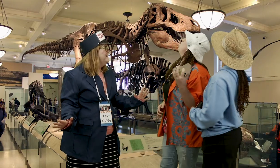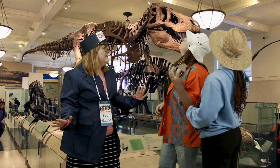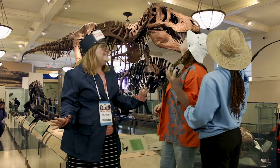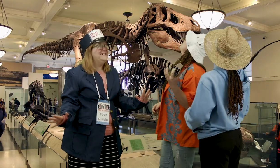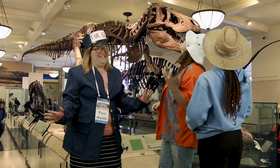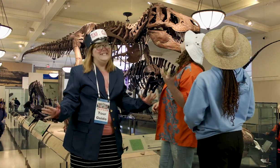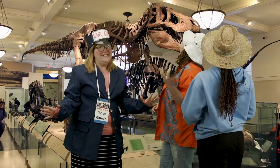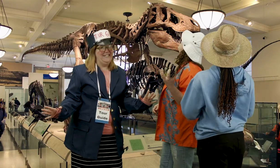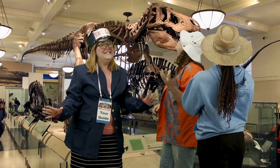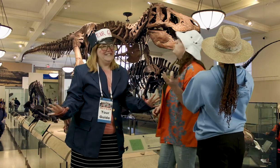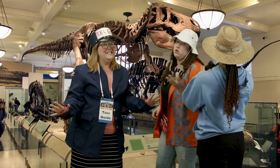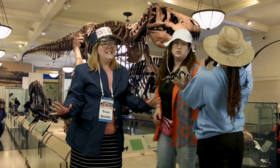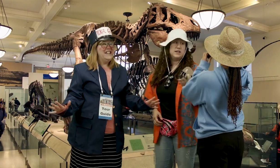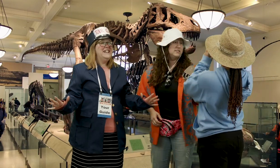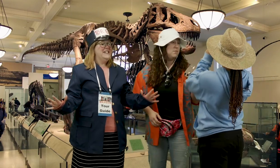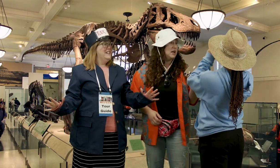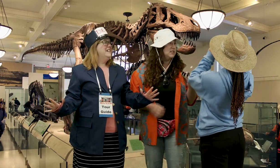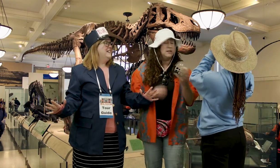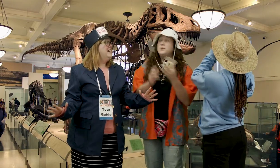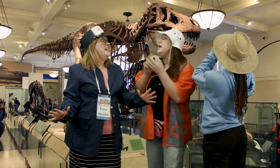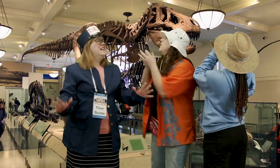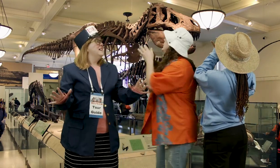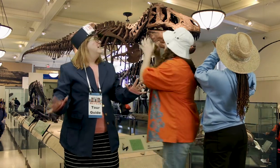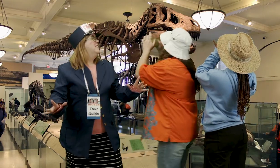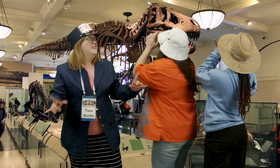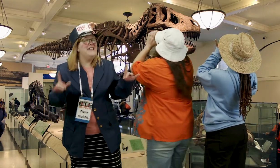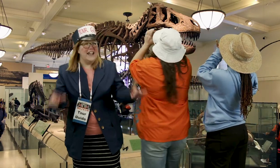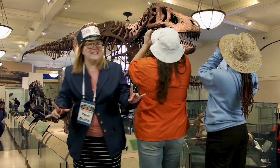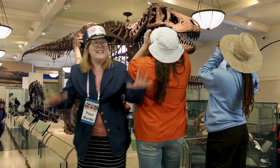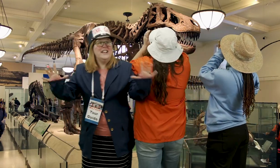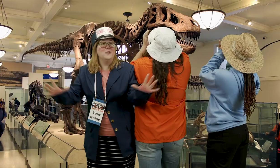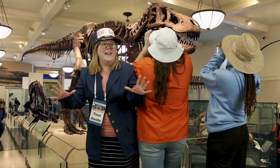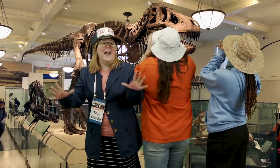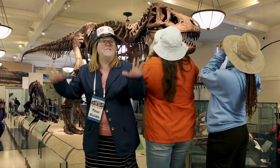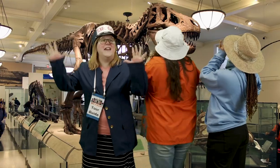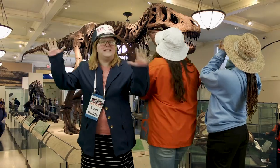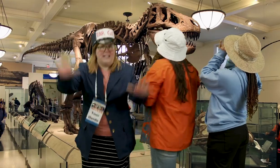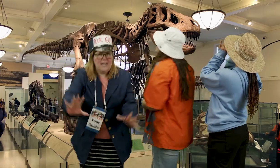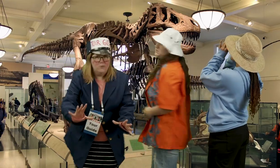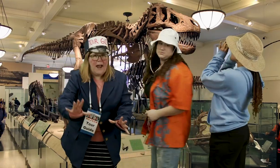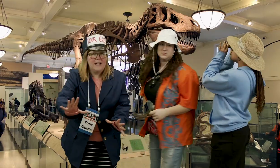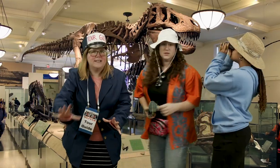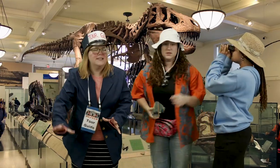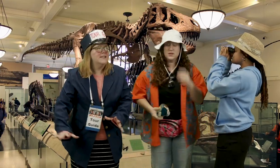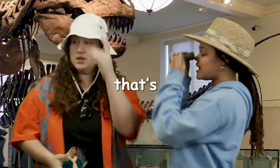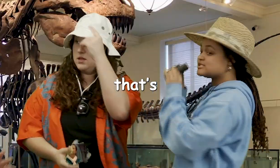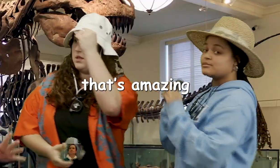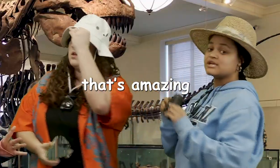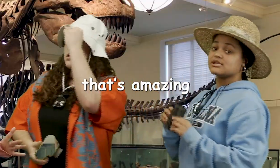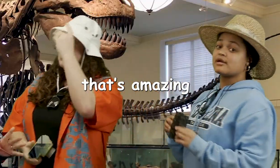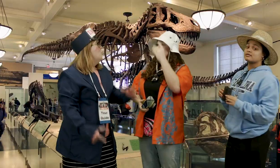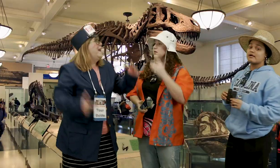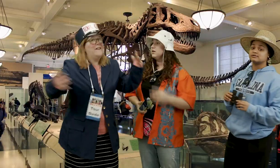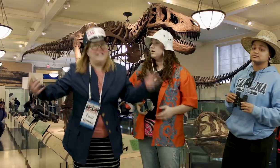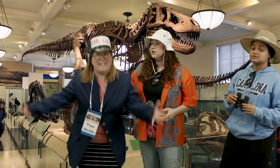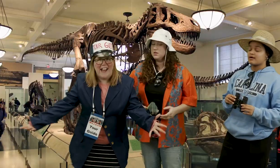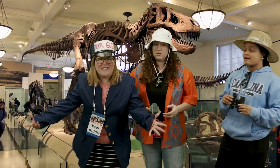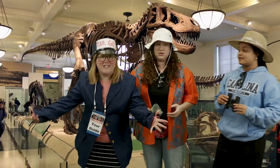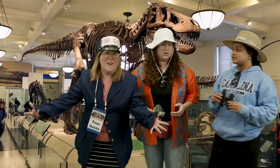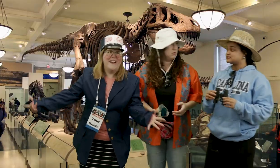cool yes here we have a t-rex that's amazing we have a stegosaurus